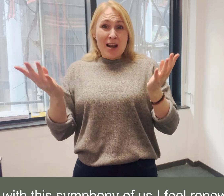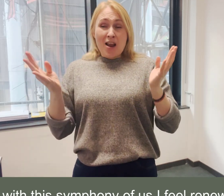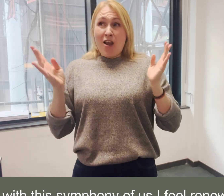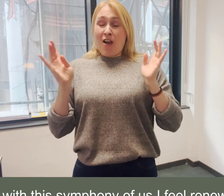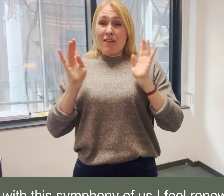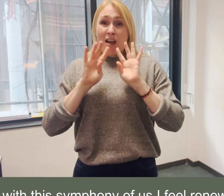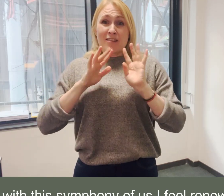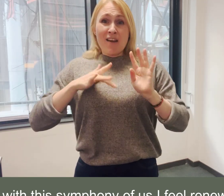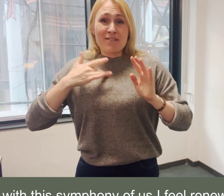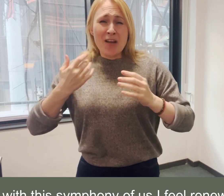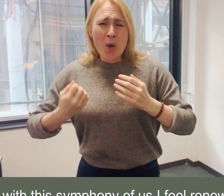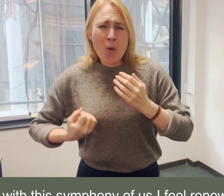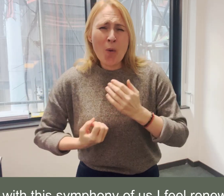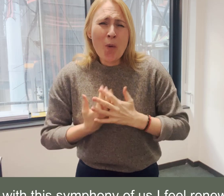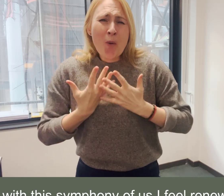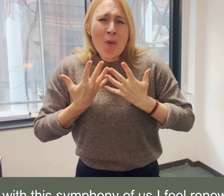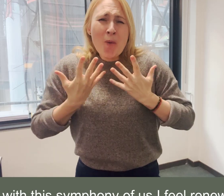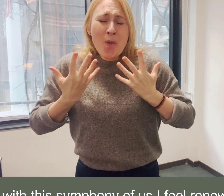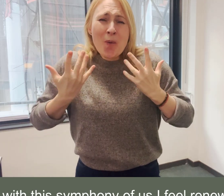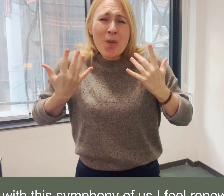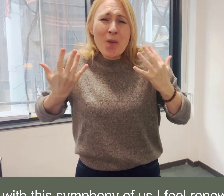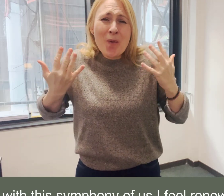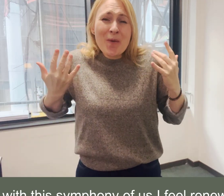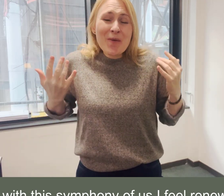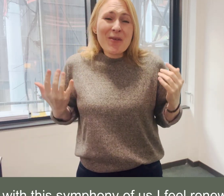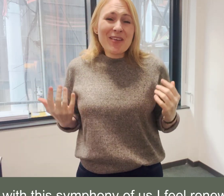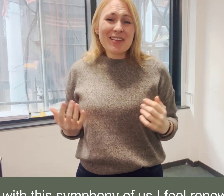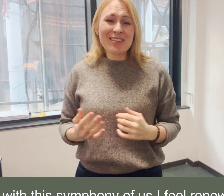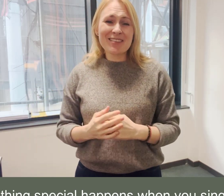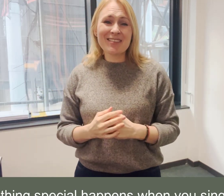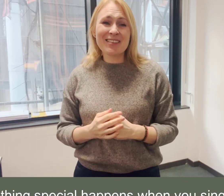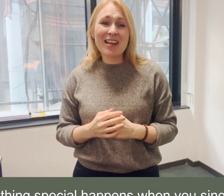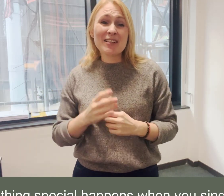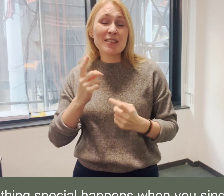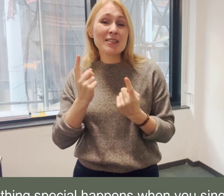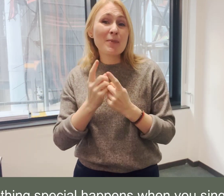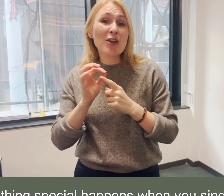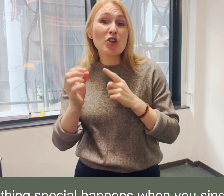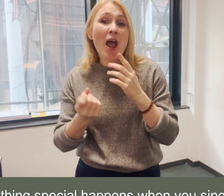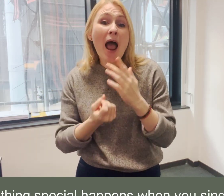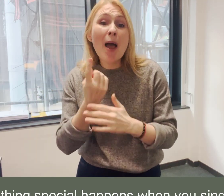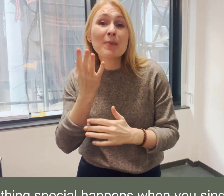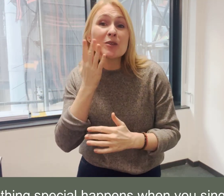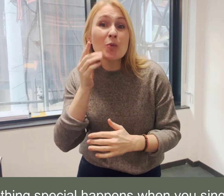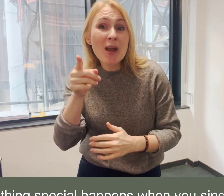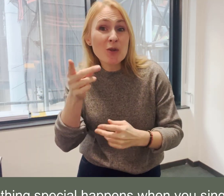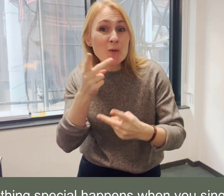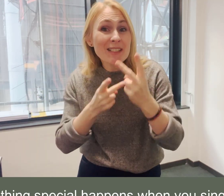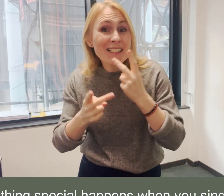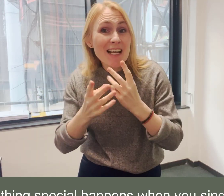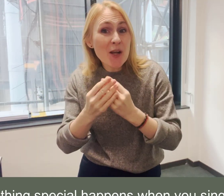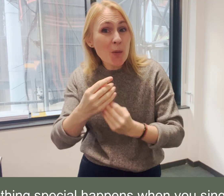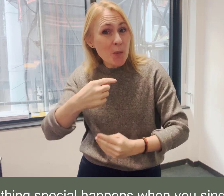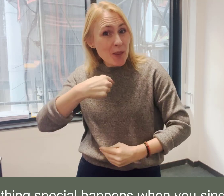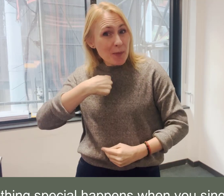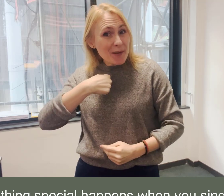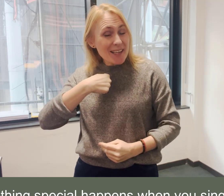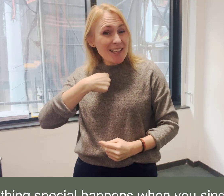of us I feel renewed Something special happens when you sing with me